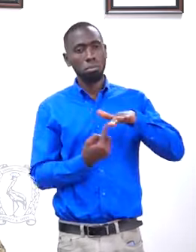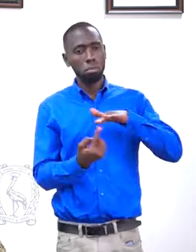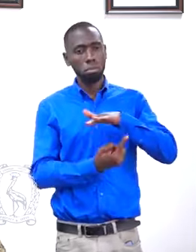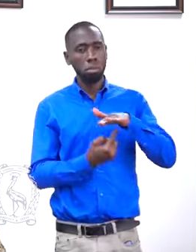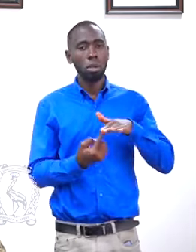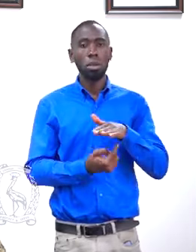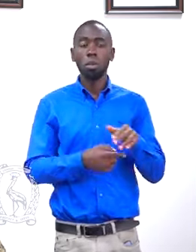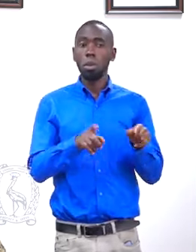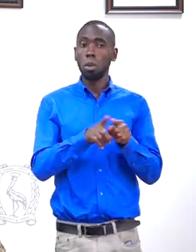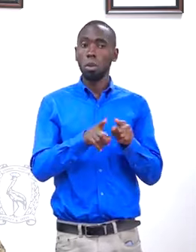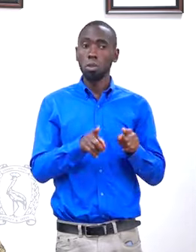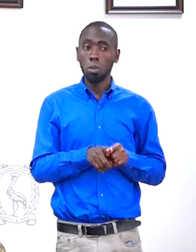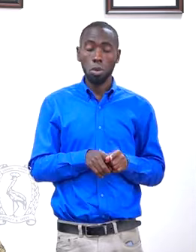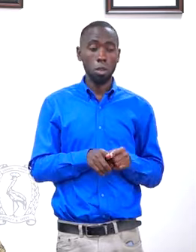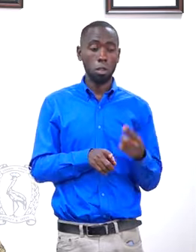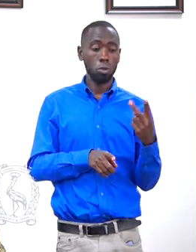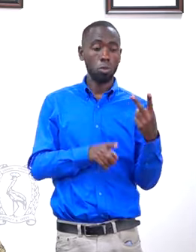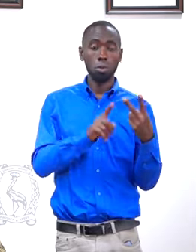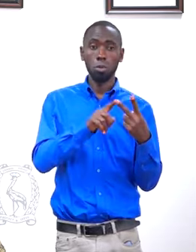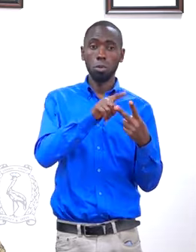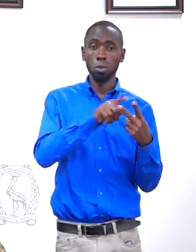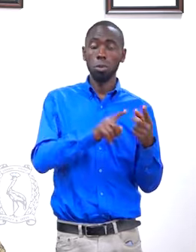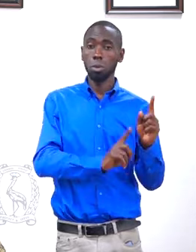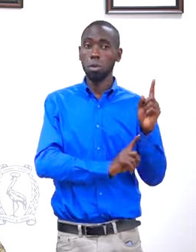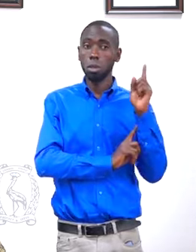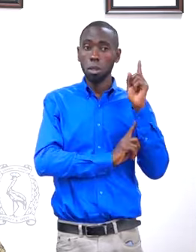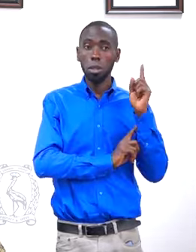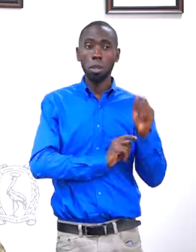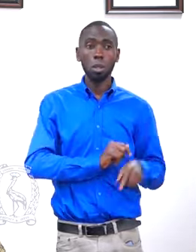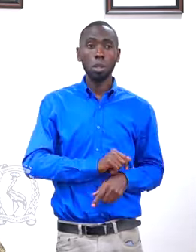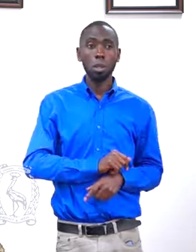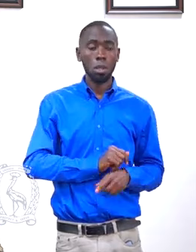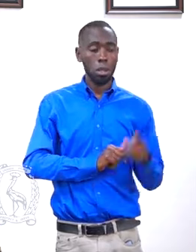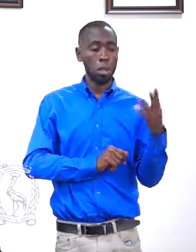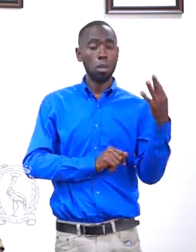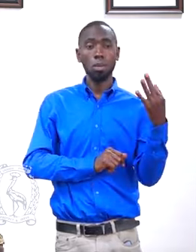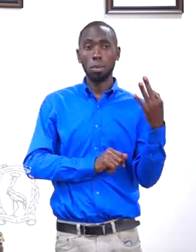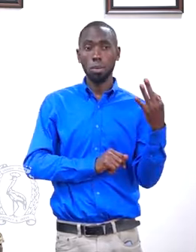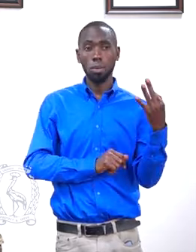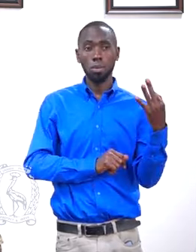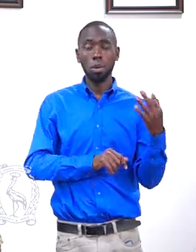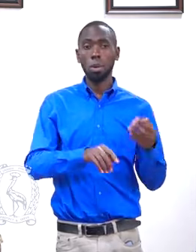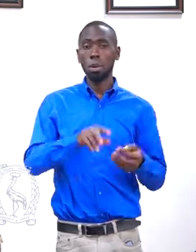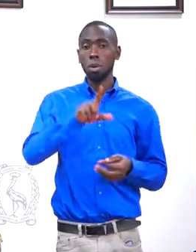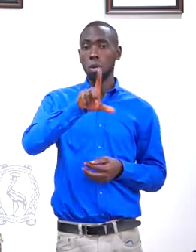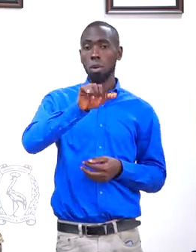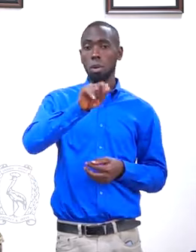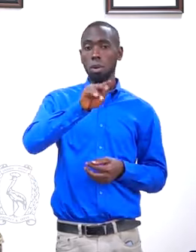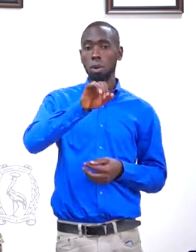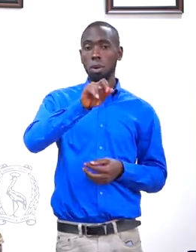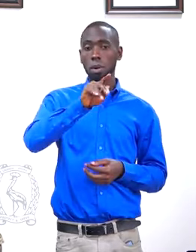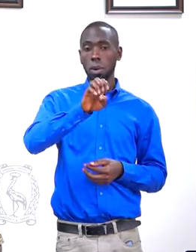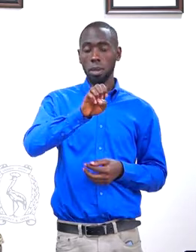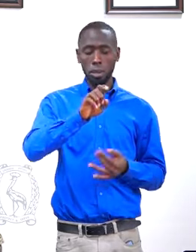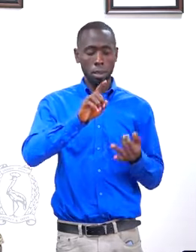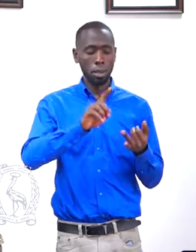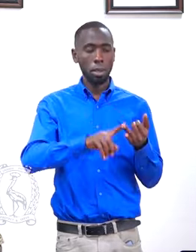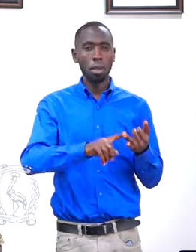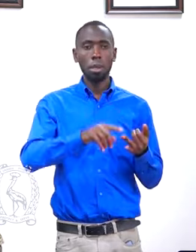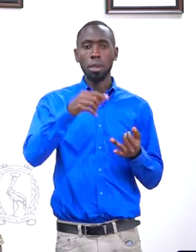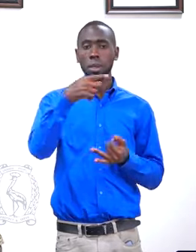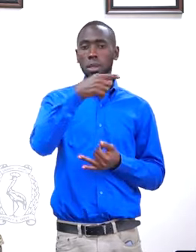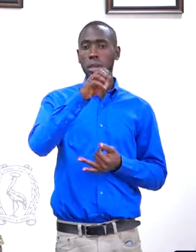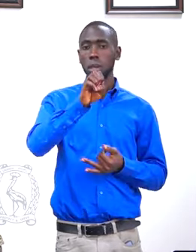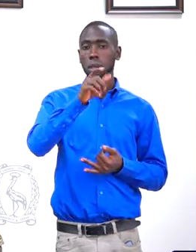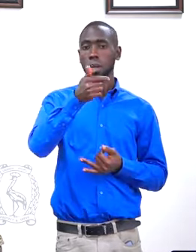And these three sureties, Olobo Lawrence, Deutsch Gertrud